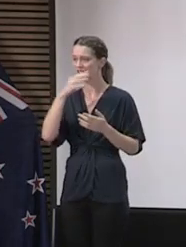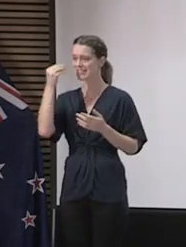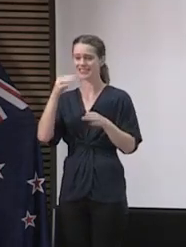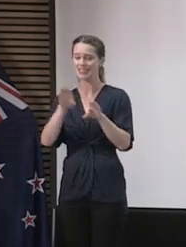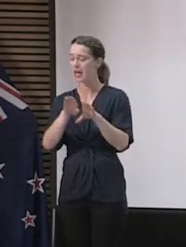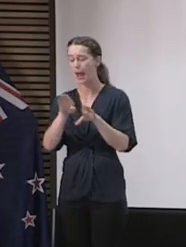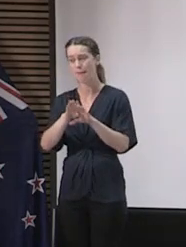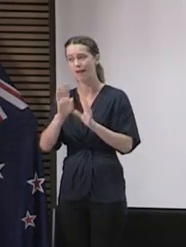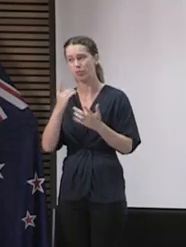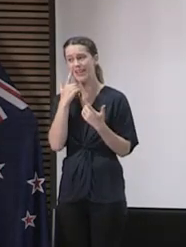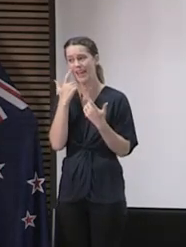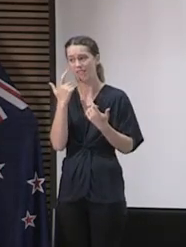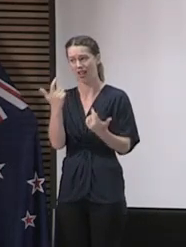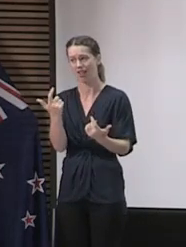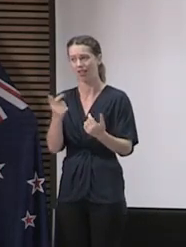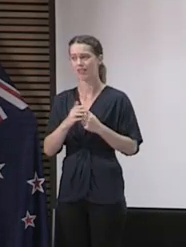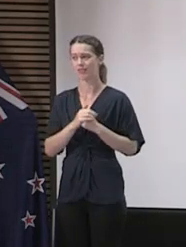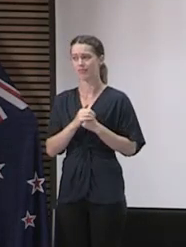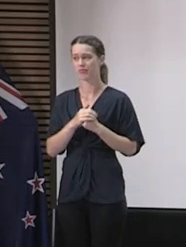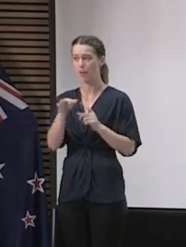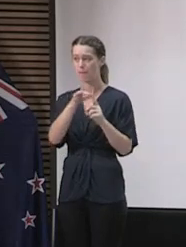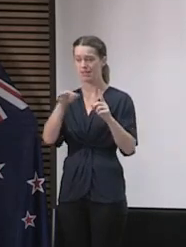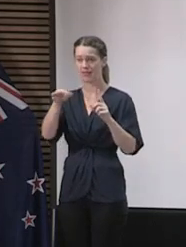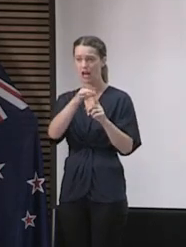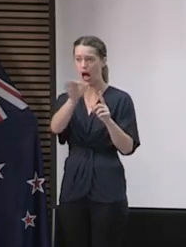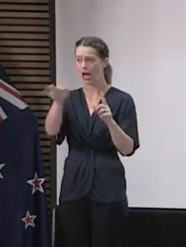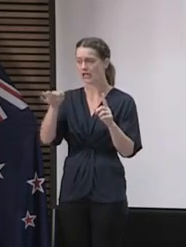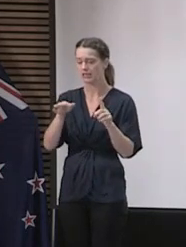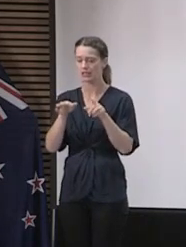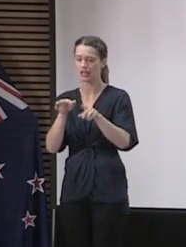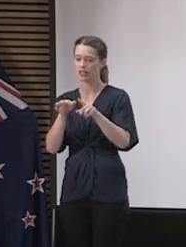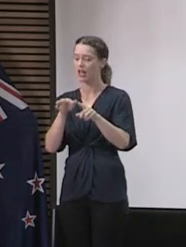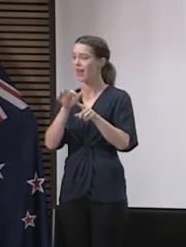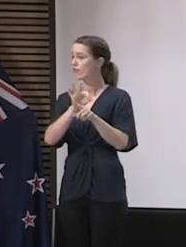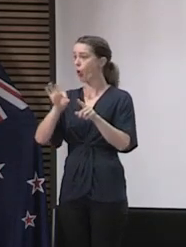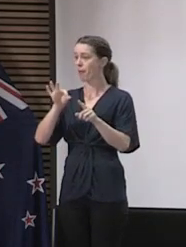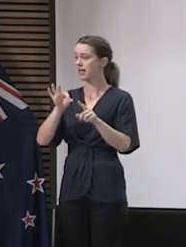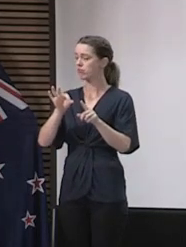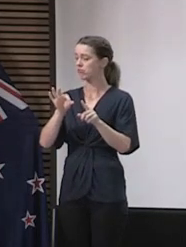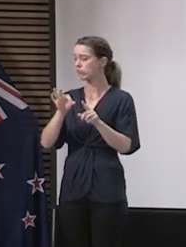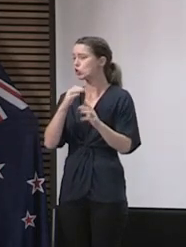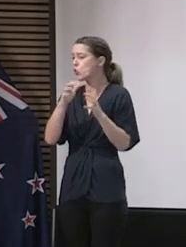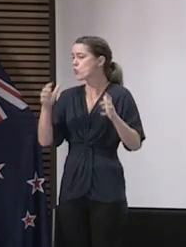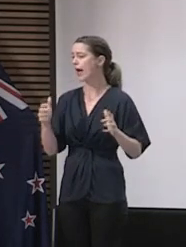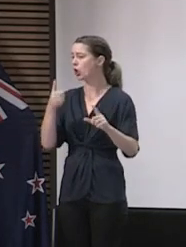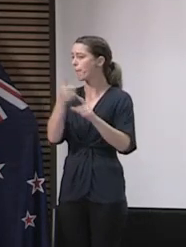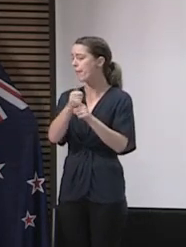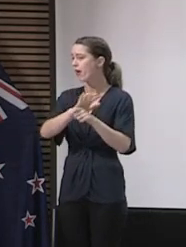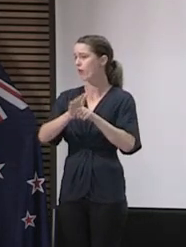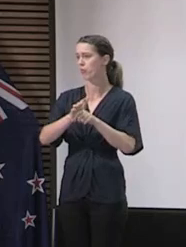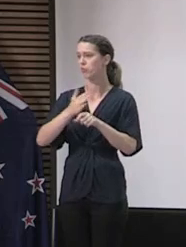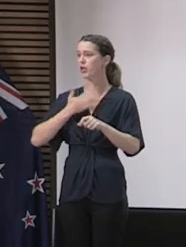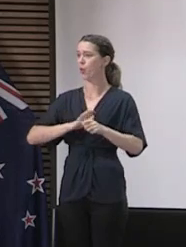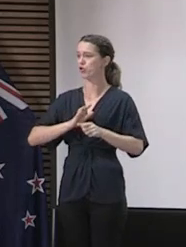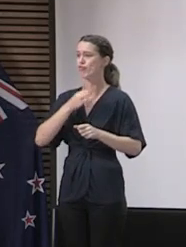do have to be particularly cautious. Our Pacific neighbours, in large part, have not been afflicted by COVID-19, and the last thing we would want